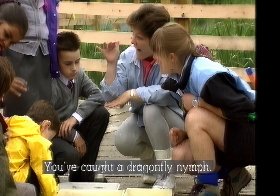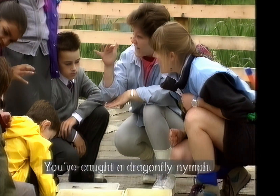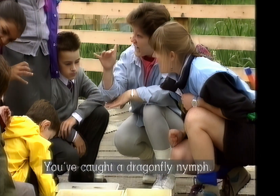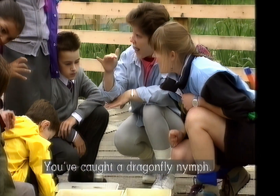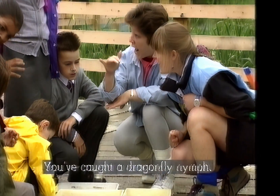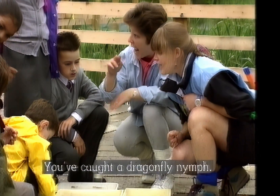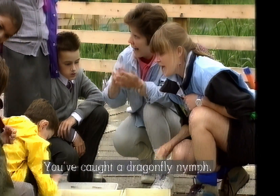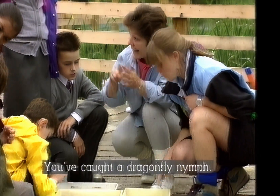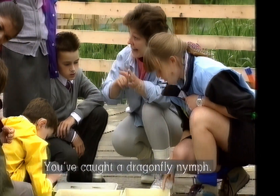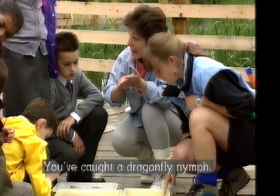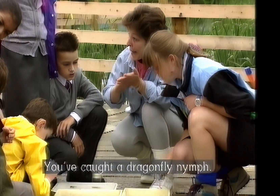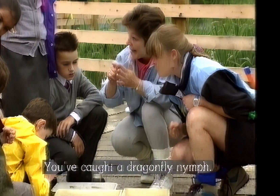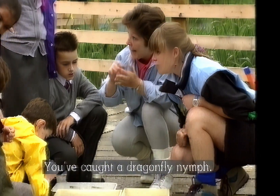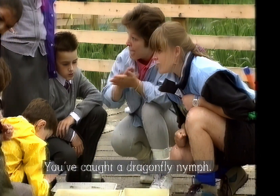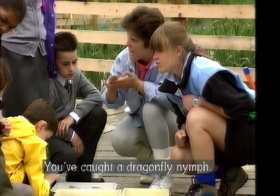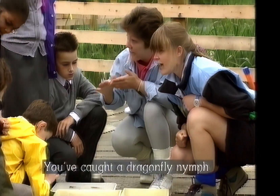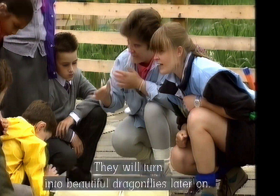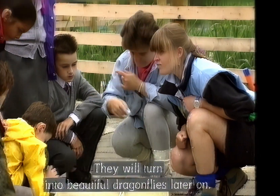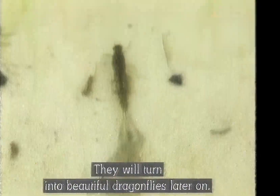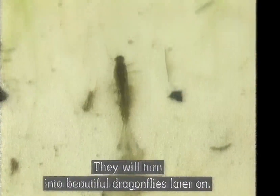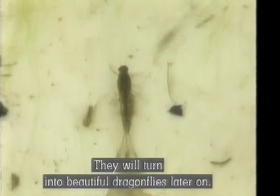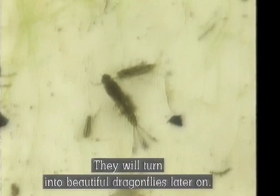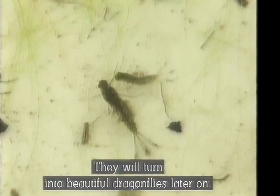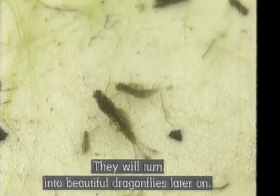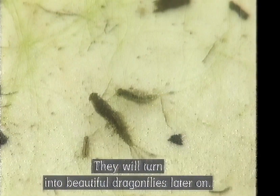And they will turn into beautiful dragonflies later on.